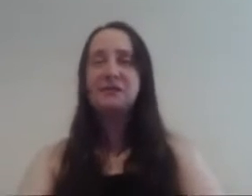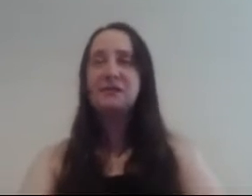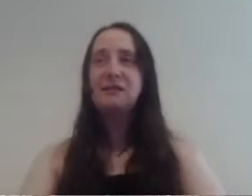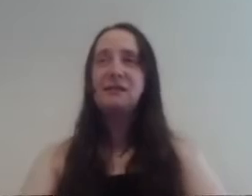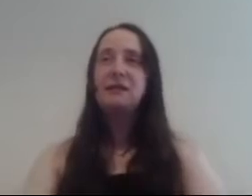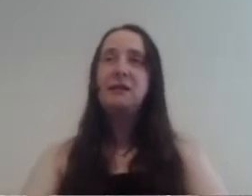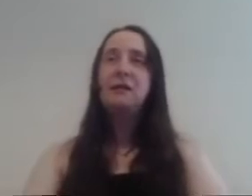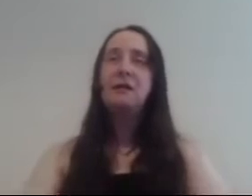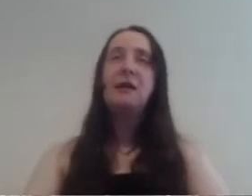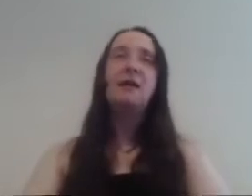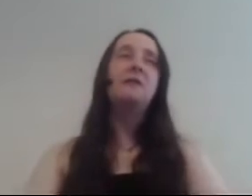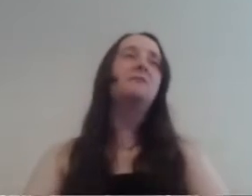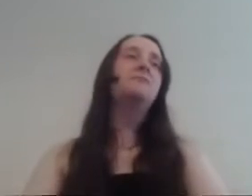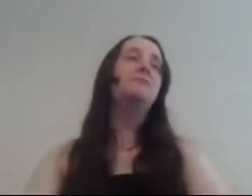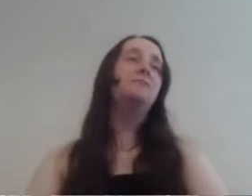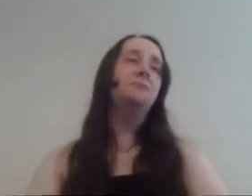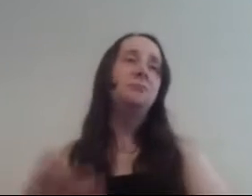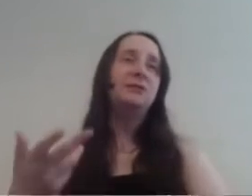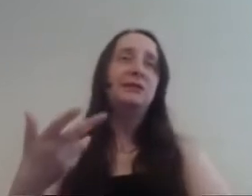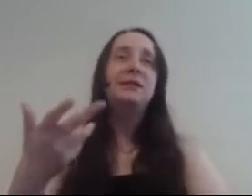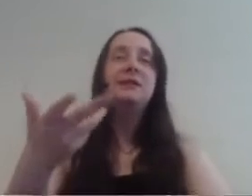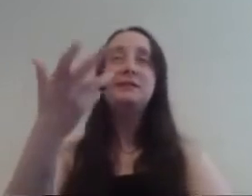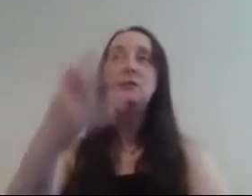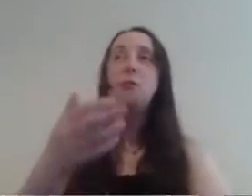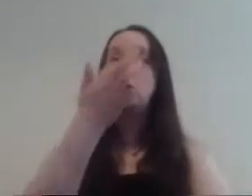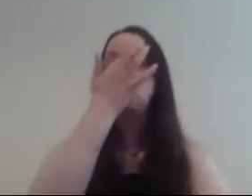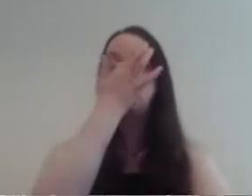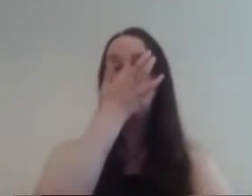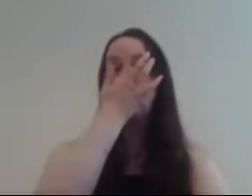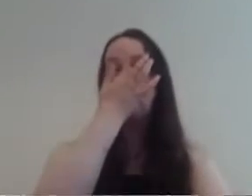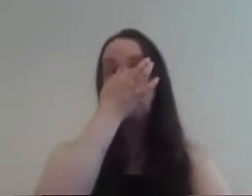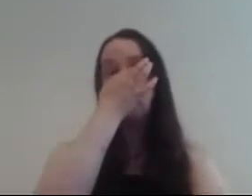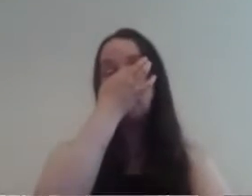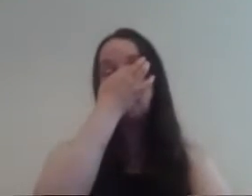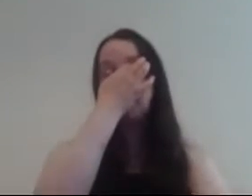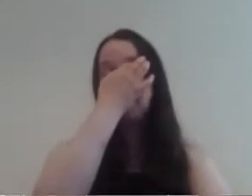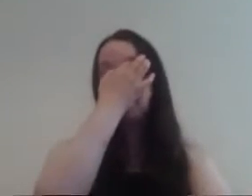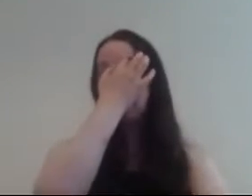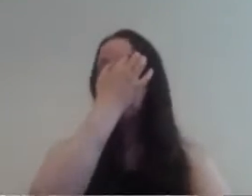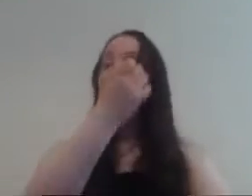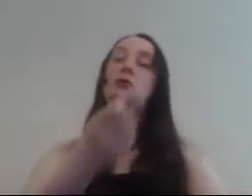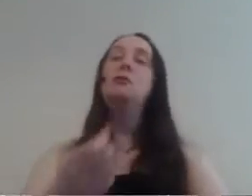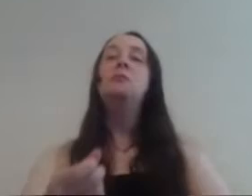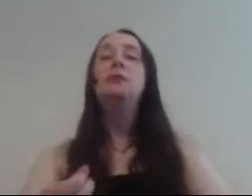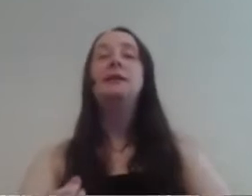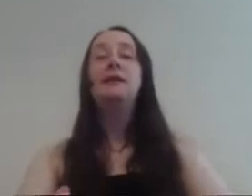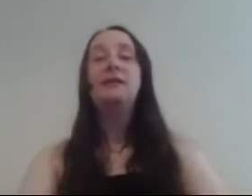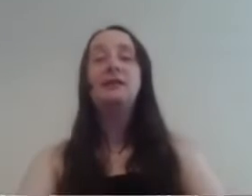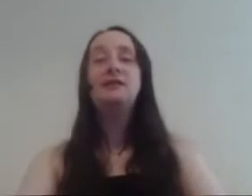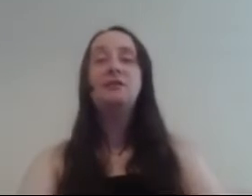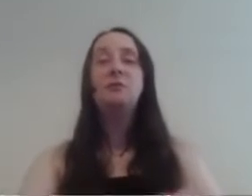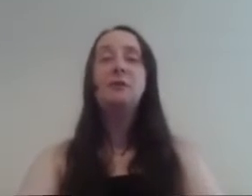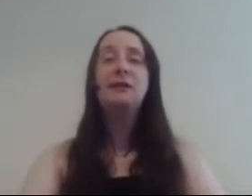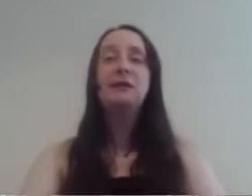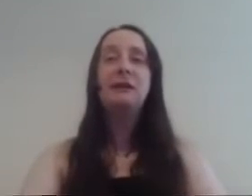eh Selena sent Walsh to Kefter Emma between who were nearly engaged they were nearly